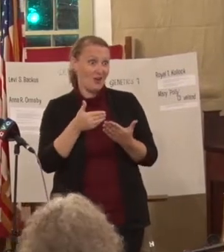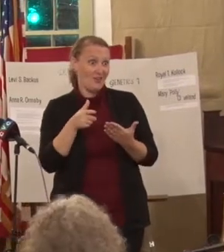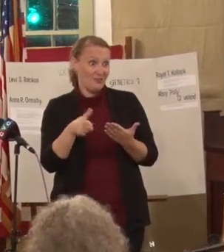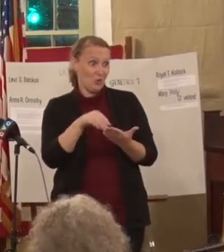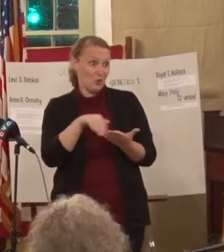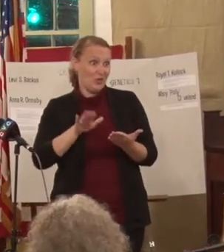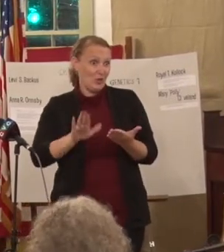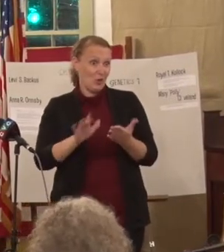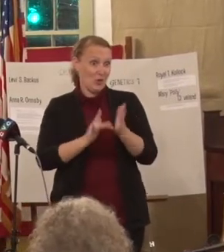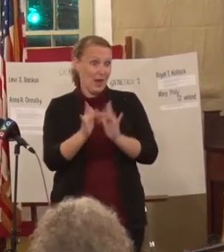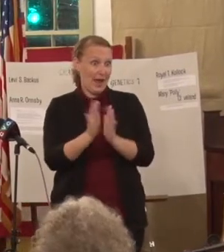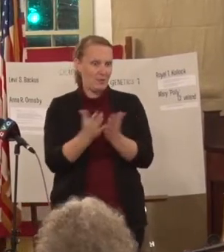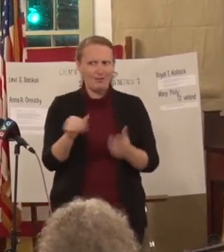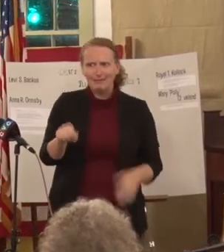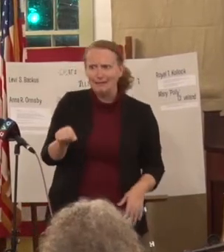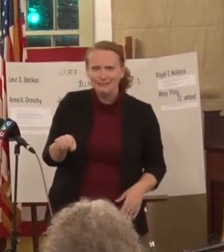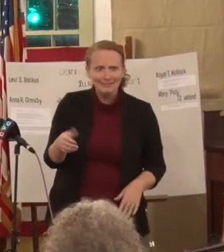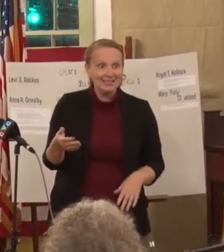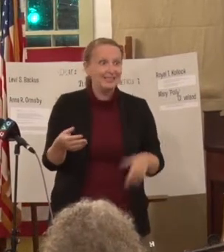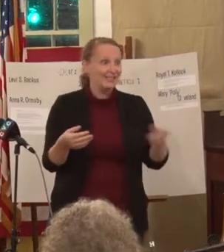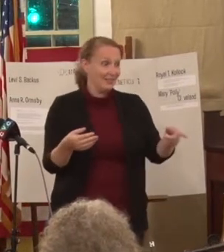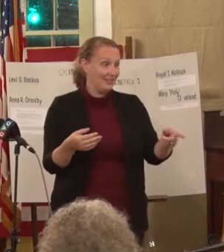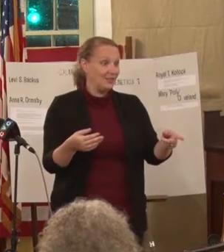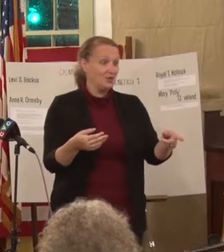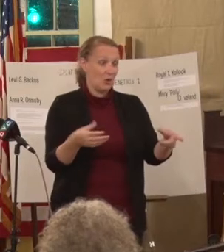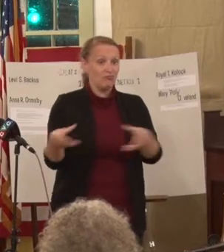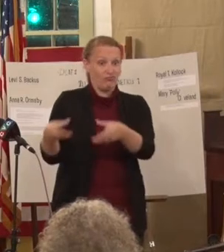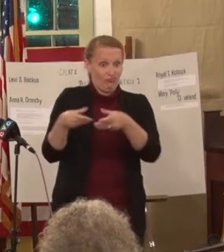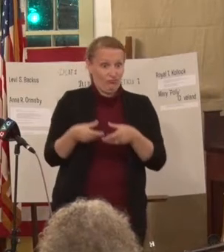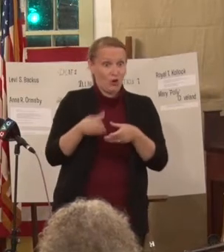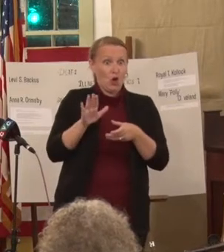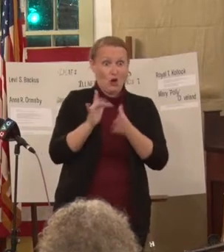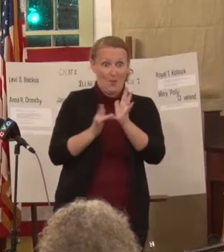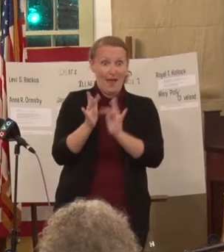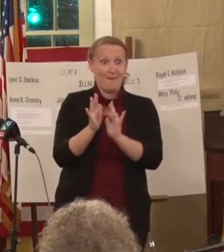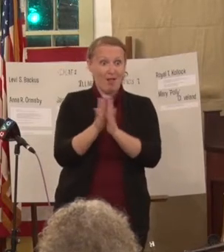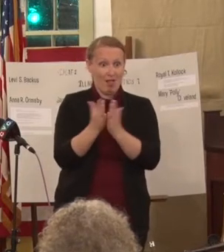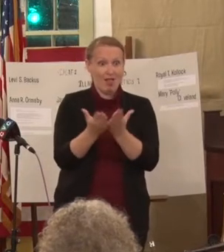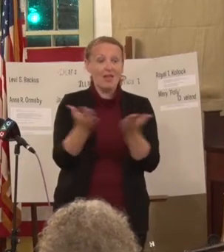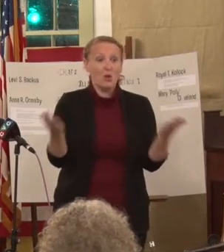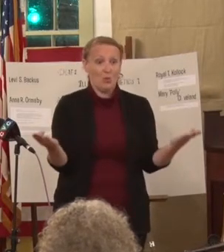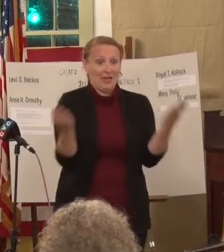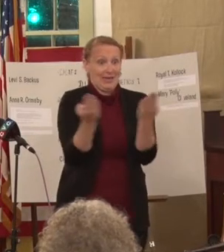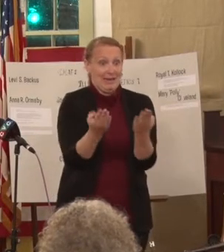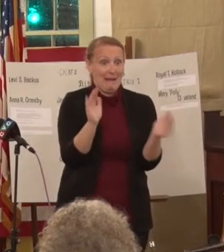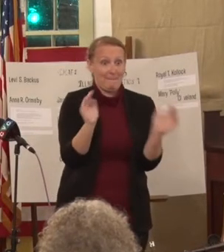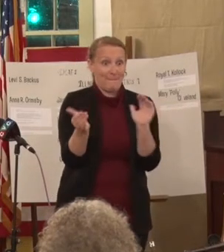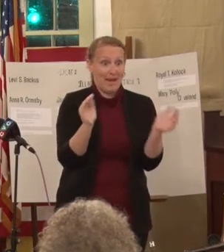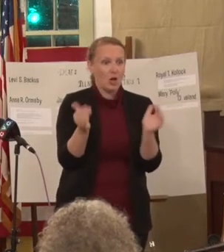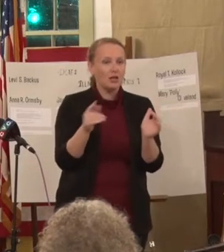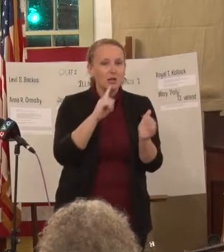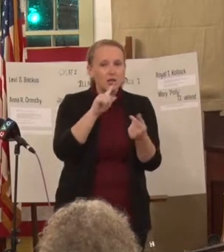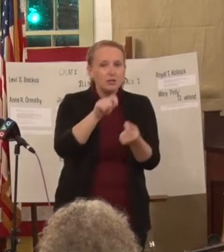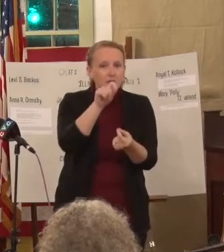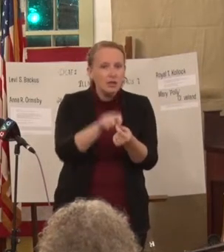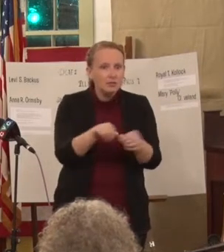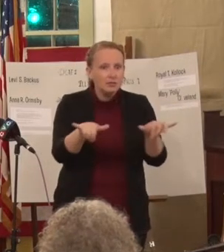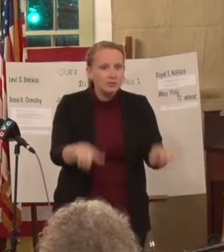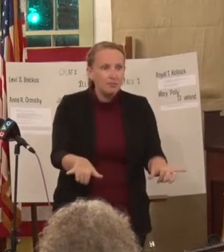We got the Bible and compared it to Alice Cogswell's, its identity. And it's from the